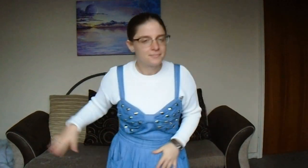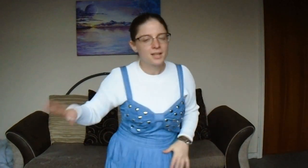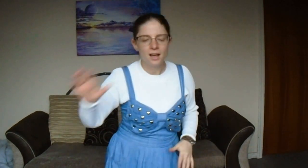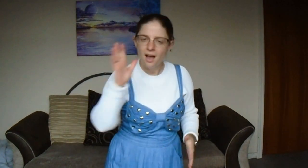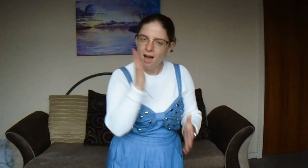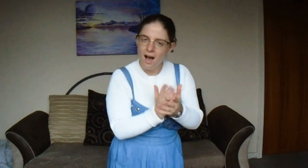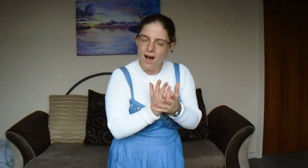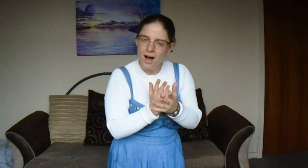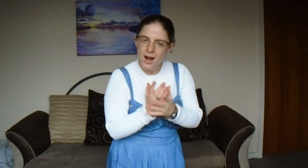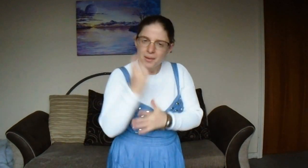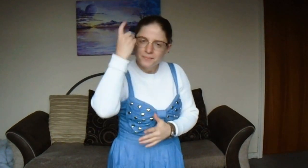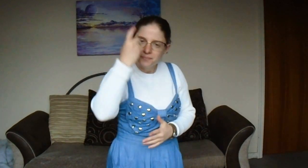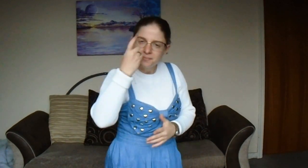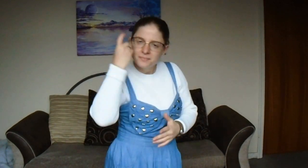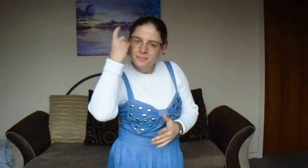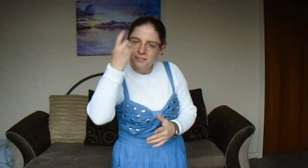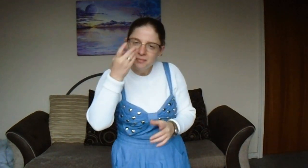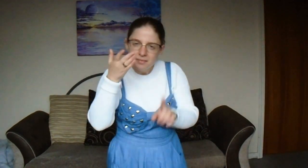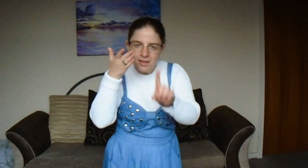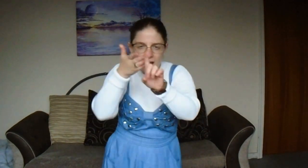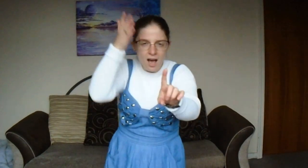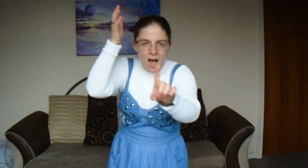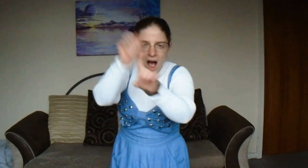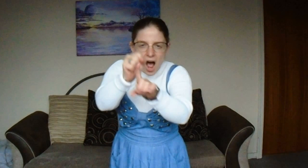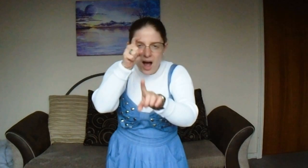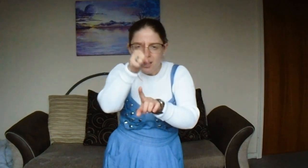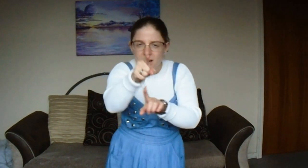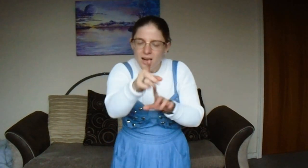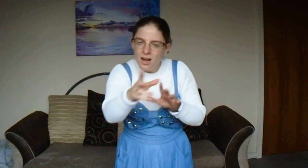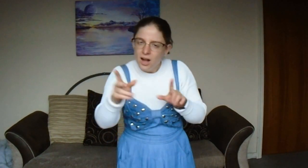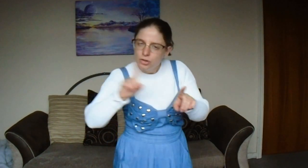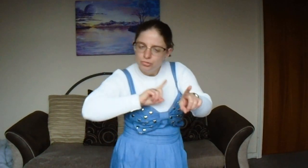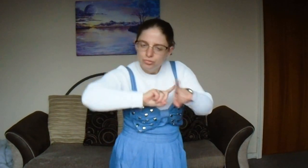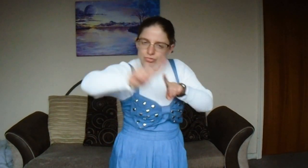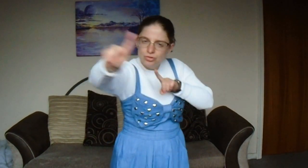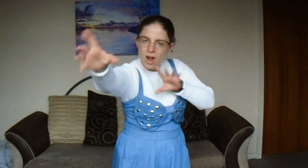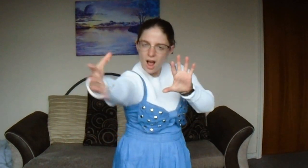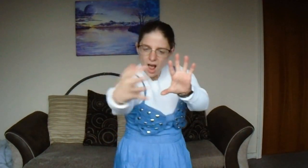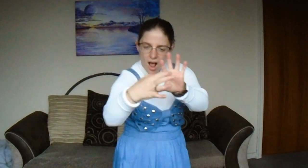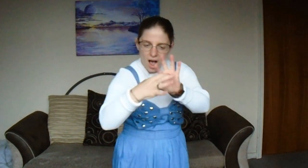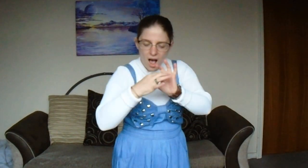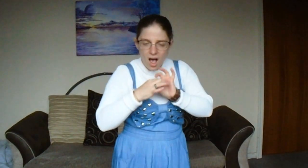I think I thought I saw you try